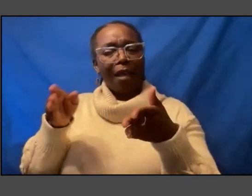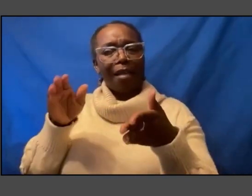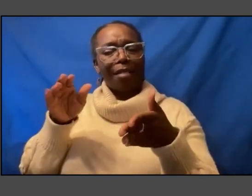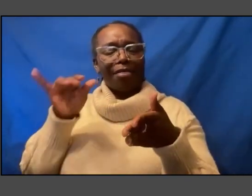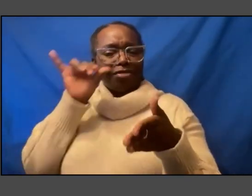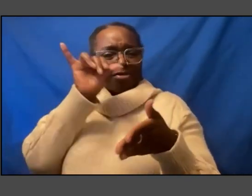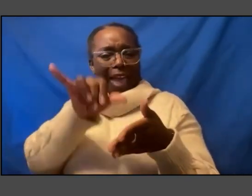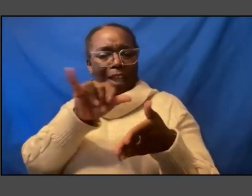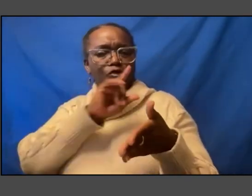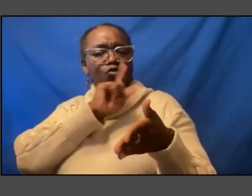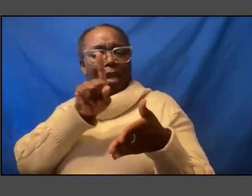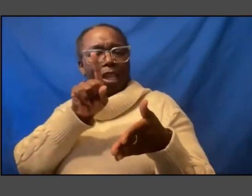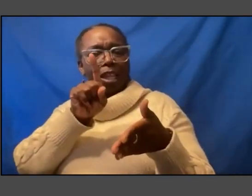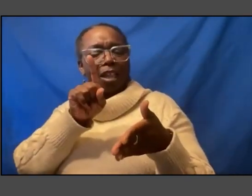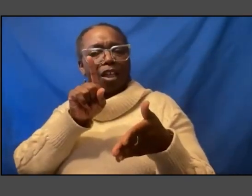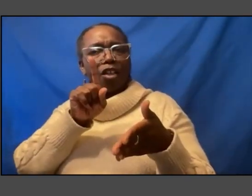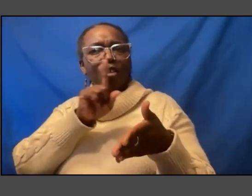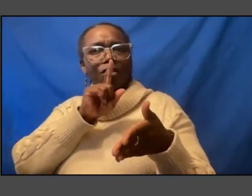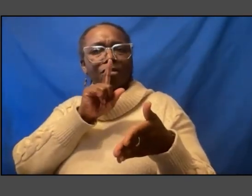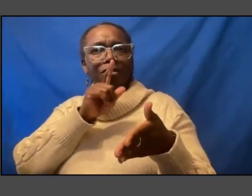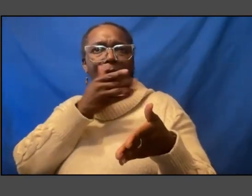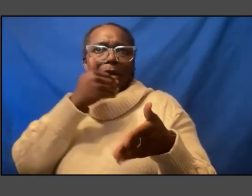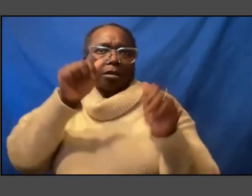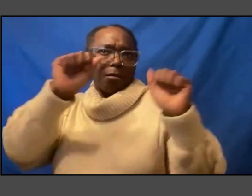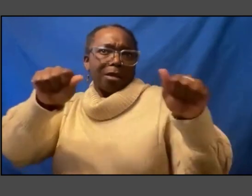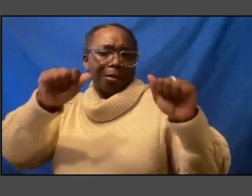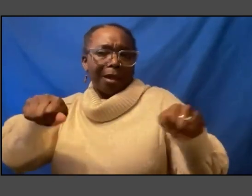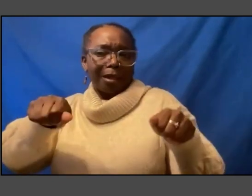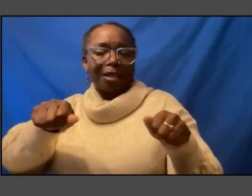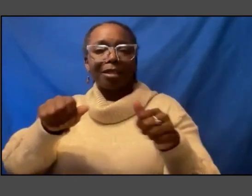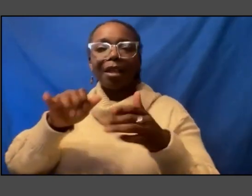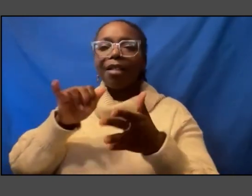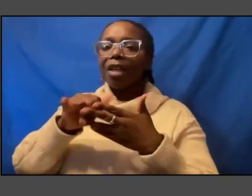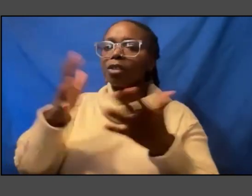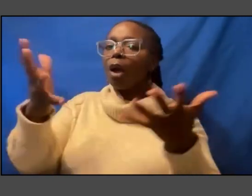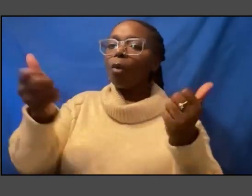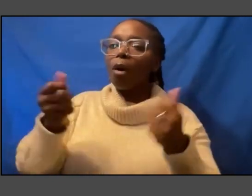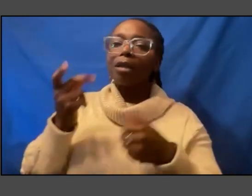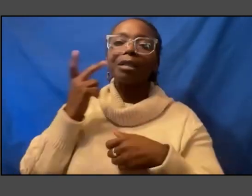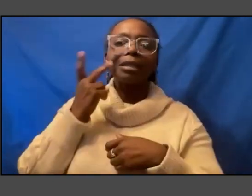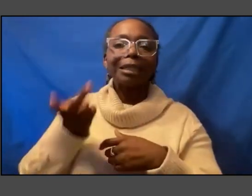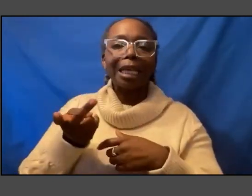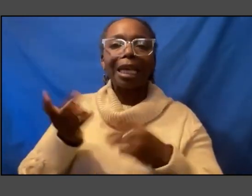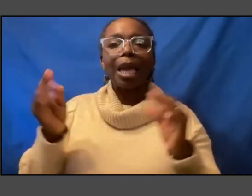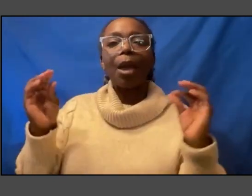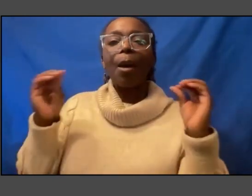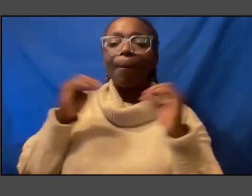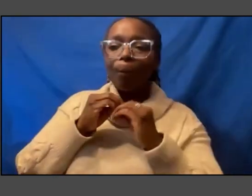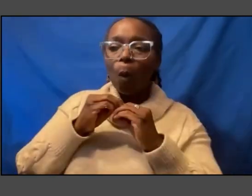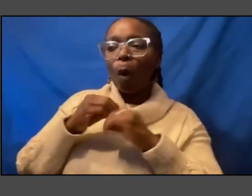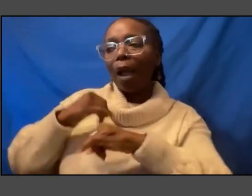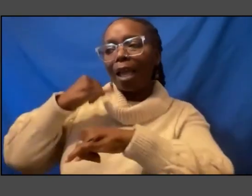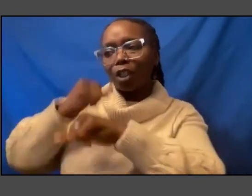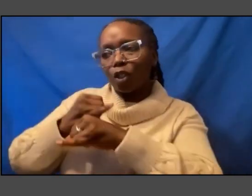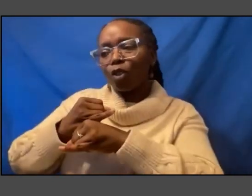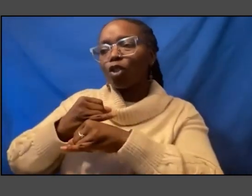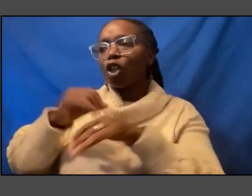possibilities there are and that's why i'd love to see more institutions doing work that sort of